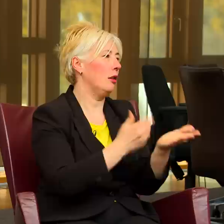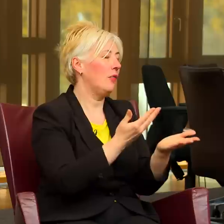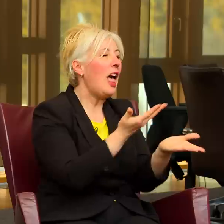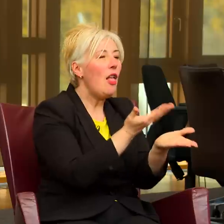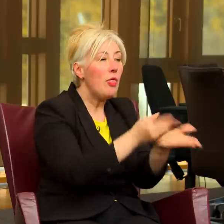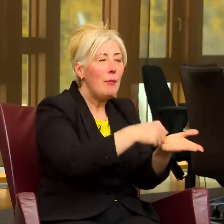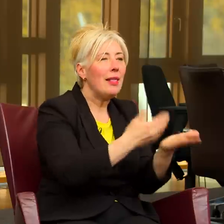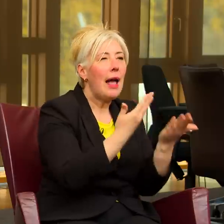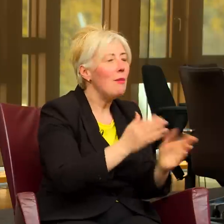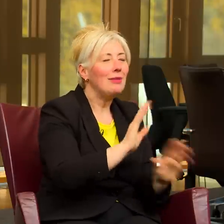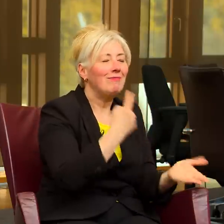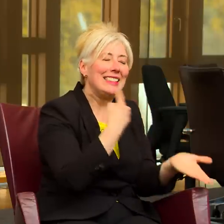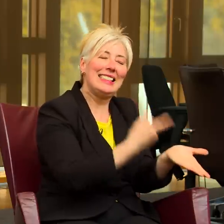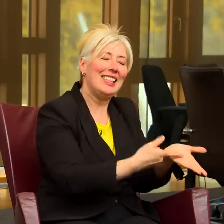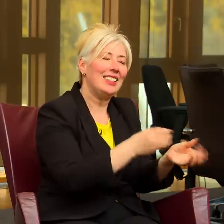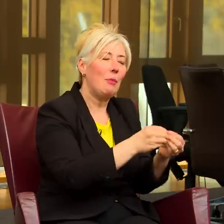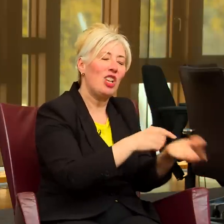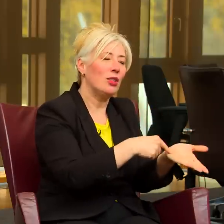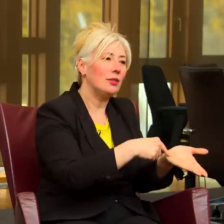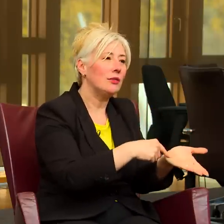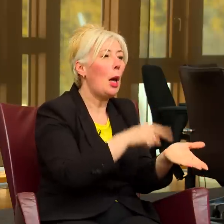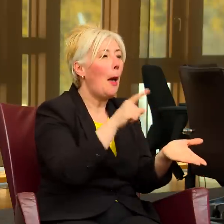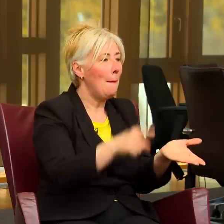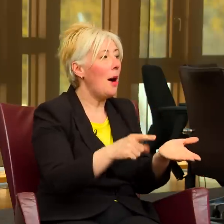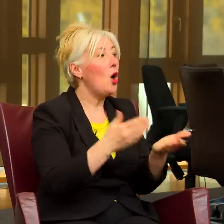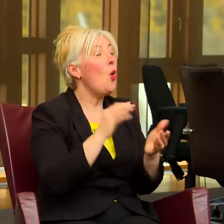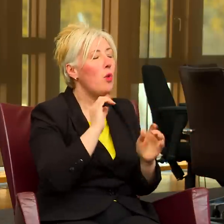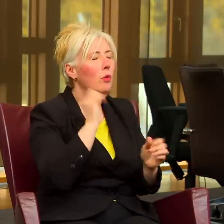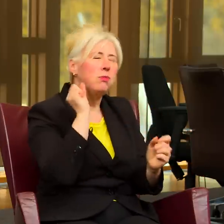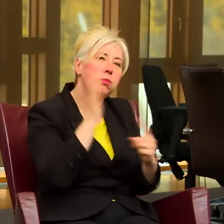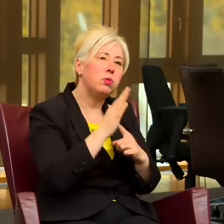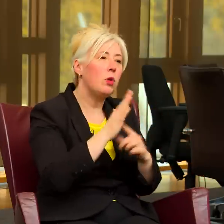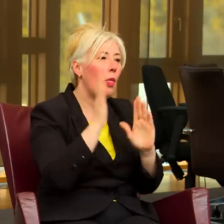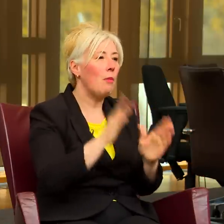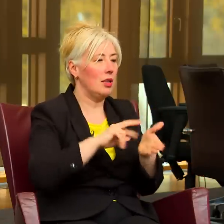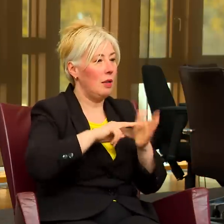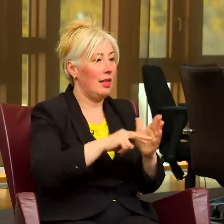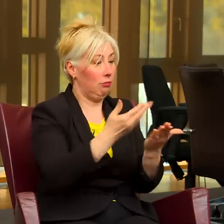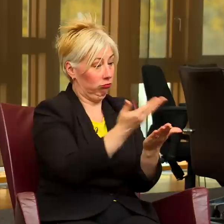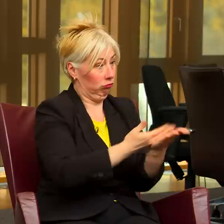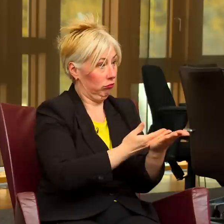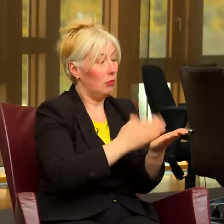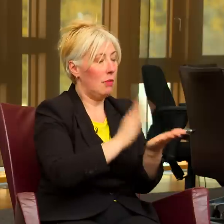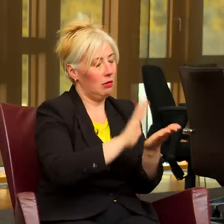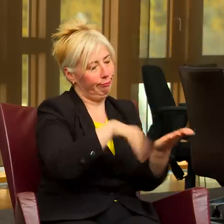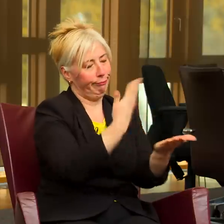it's critical that all the plans are published in BSL. I think it's also absolutely critical that